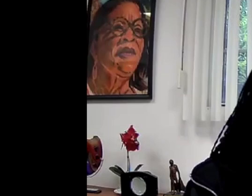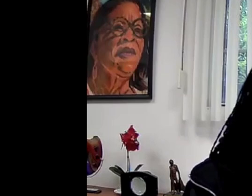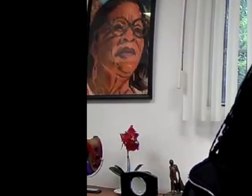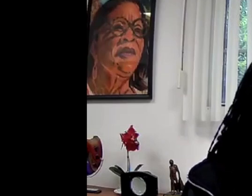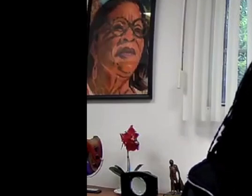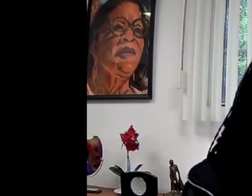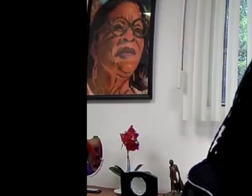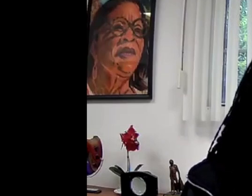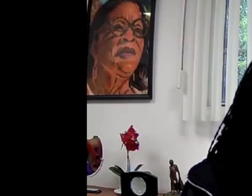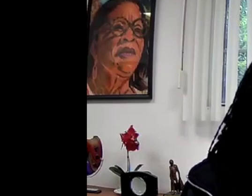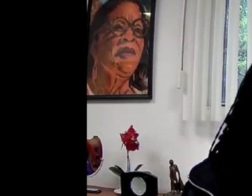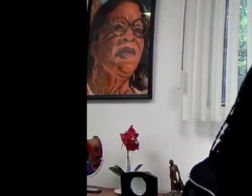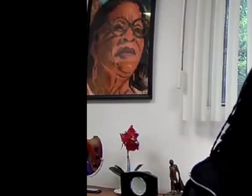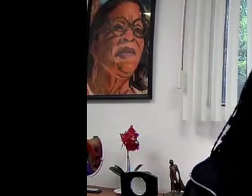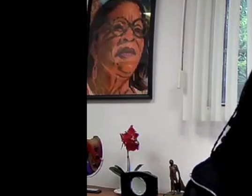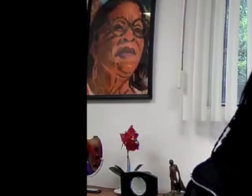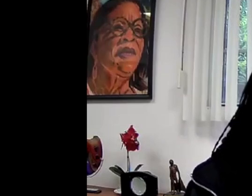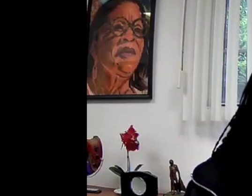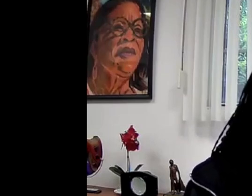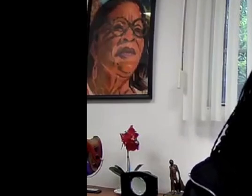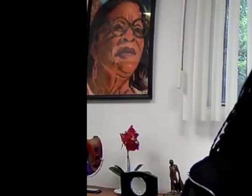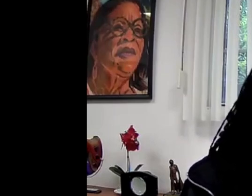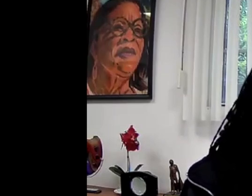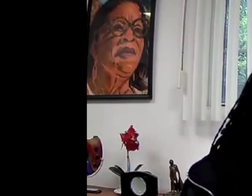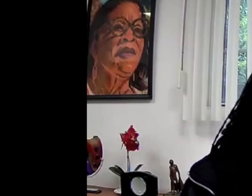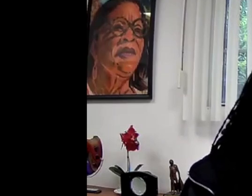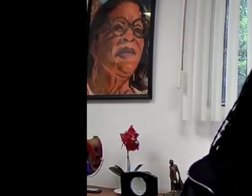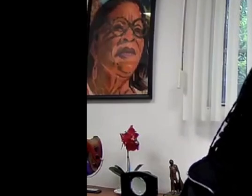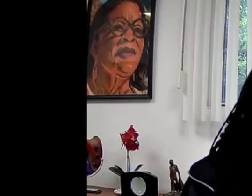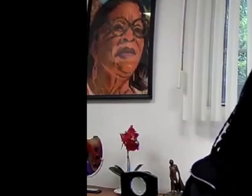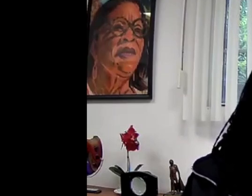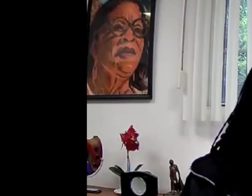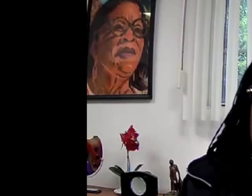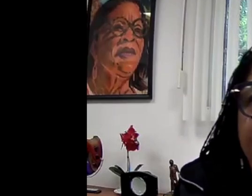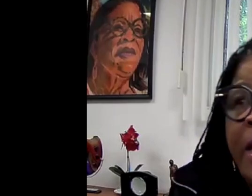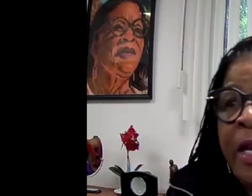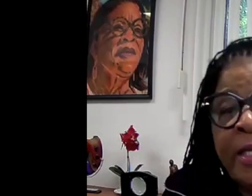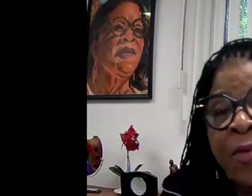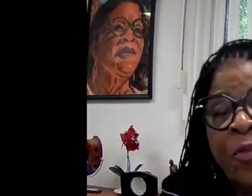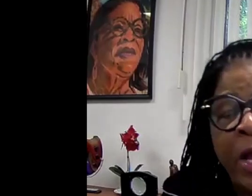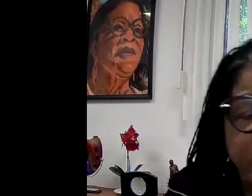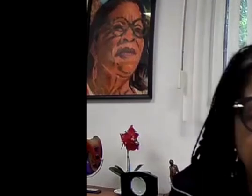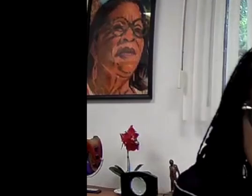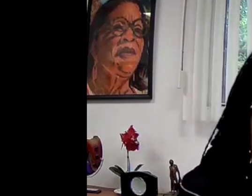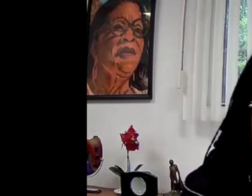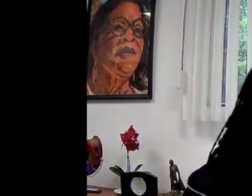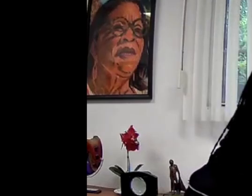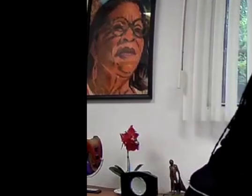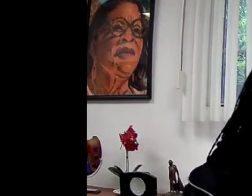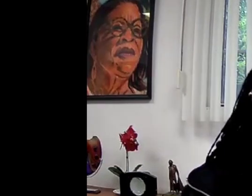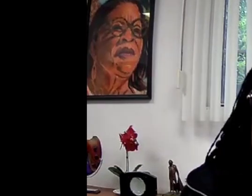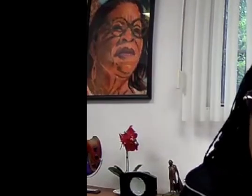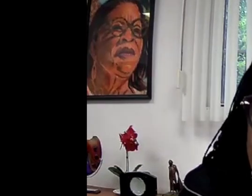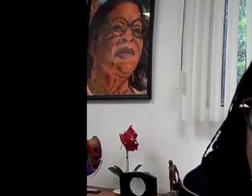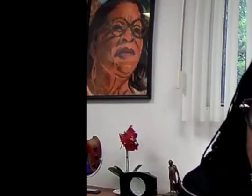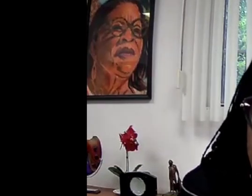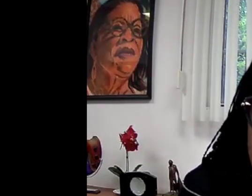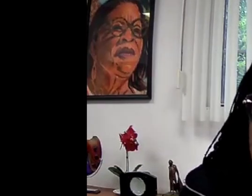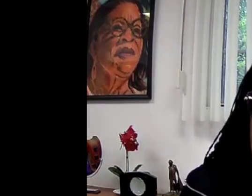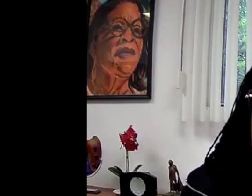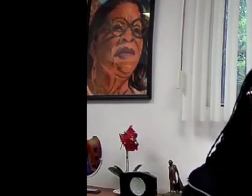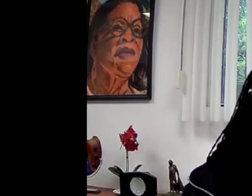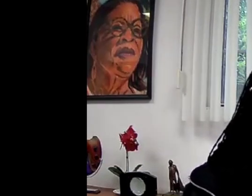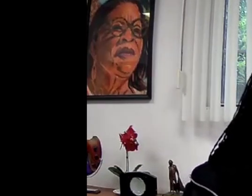a lifetime of barriers. No support whatsoever. I mean, it's outrageous what we do. I want to